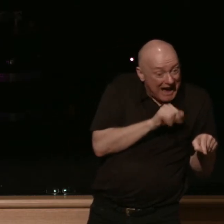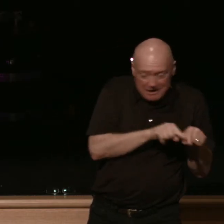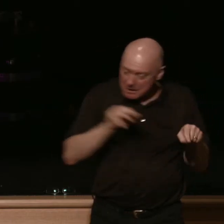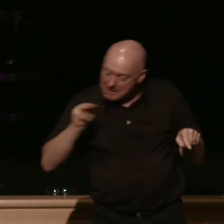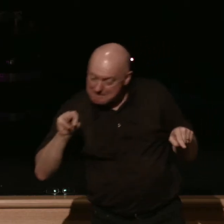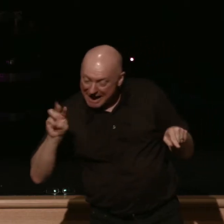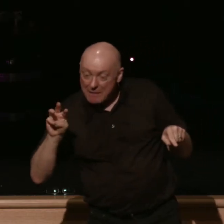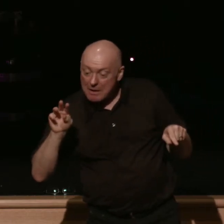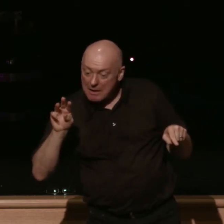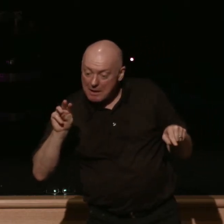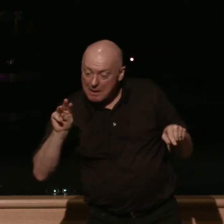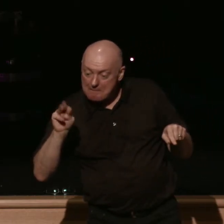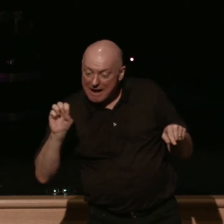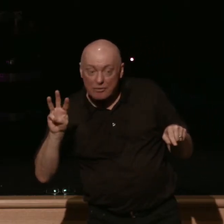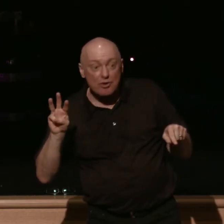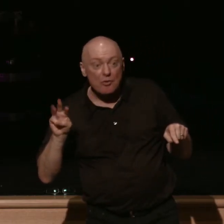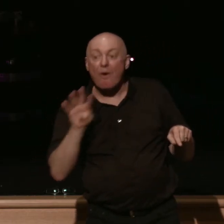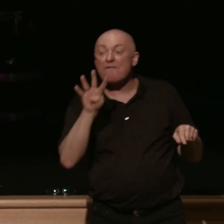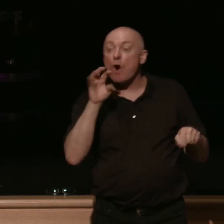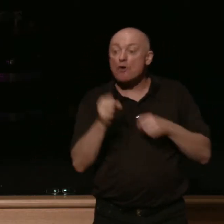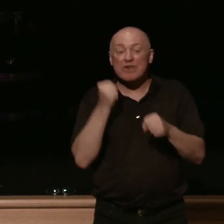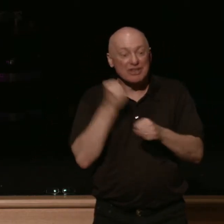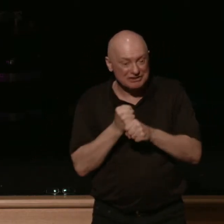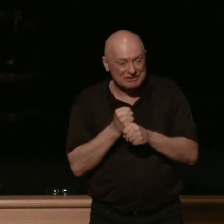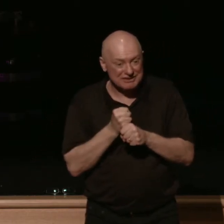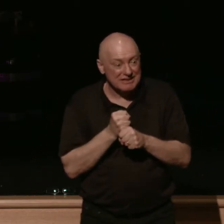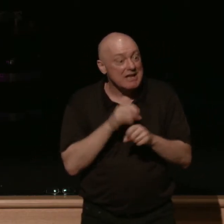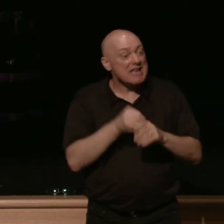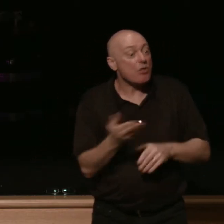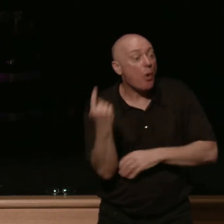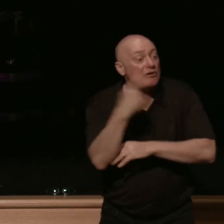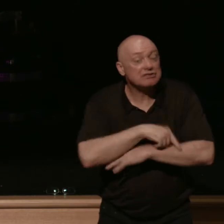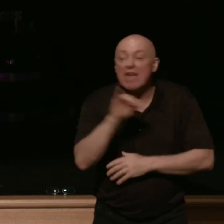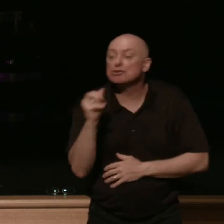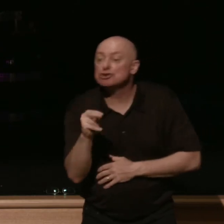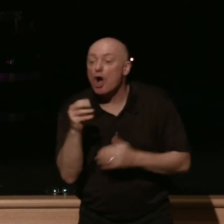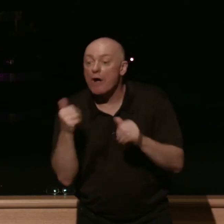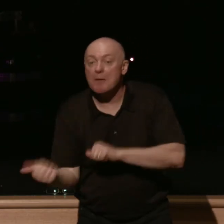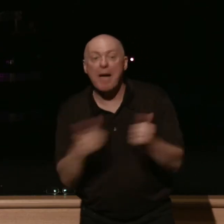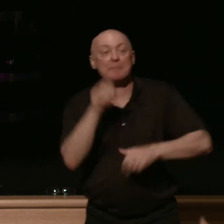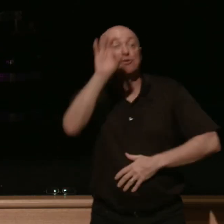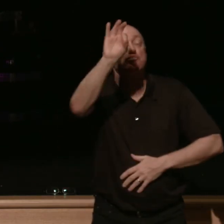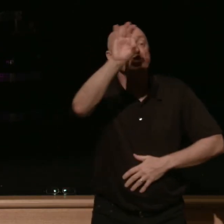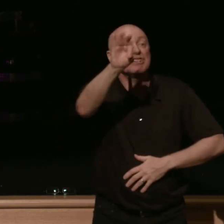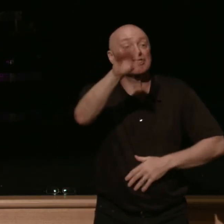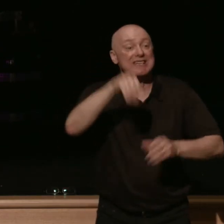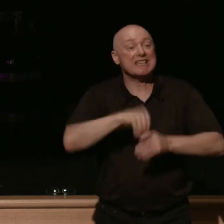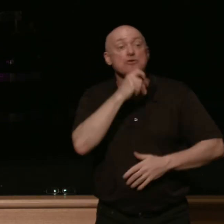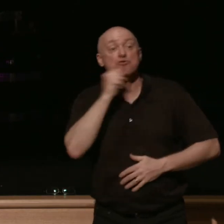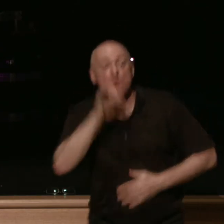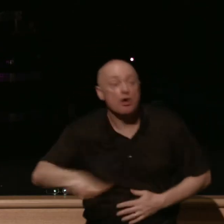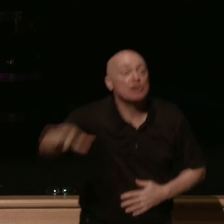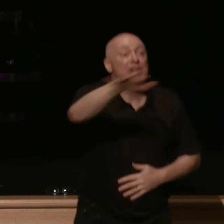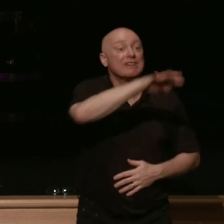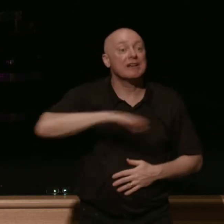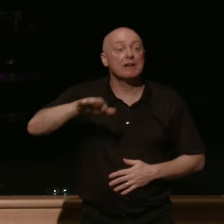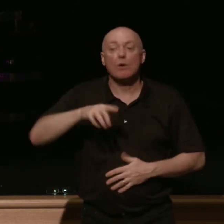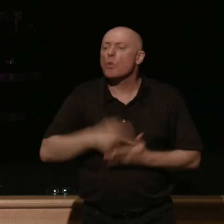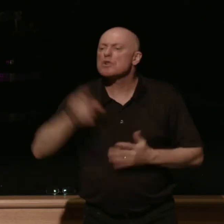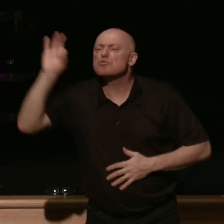this man who prepares the way matthew chapter 3 in those days john the baptist came preaching in the wilderness of judea and what's he preaching repent